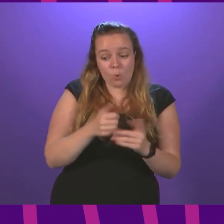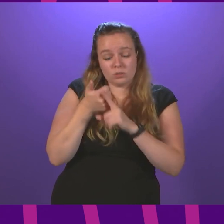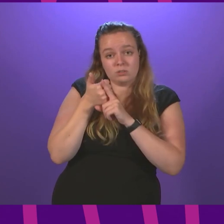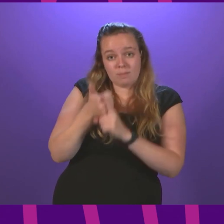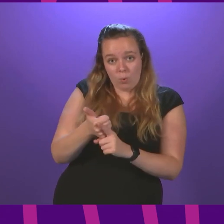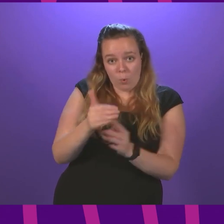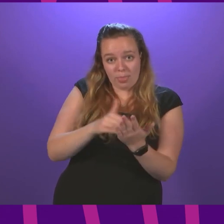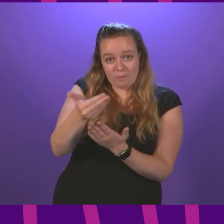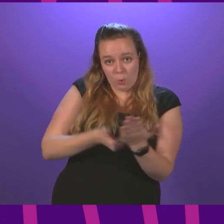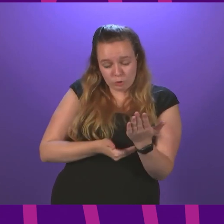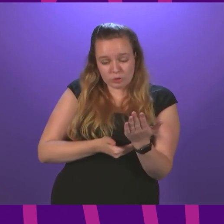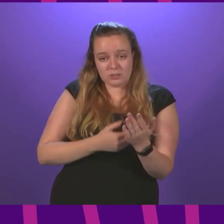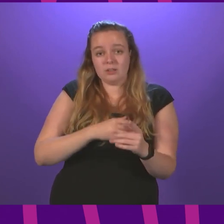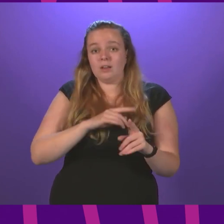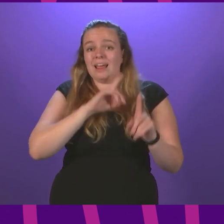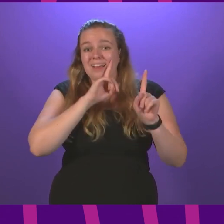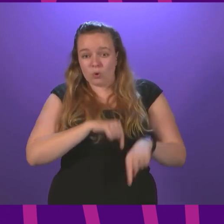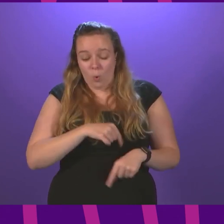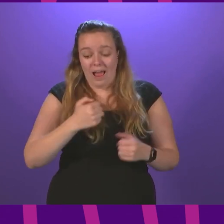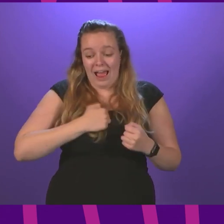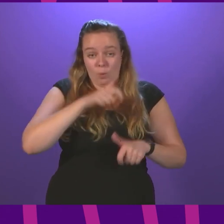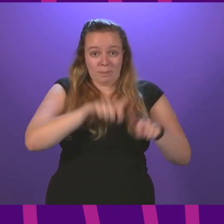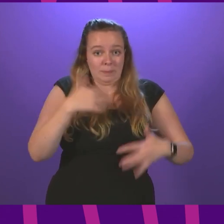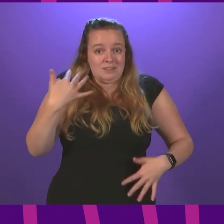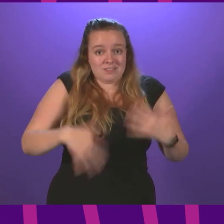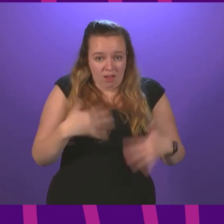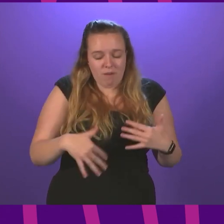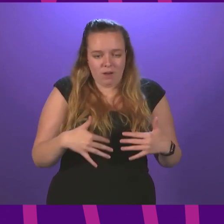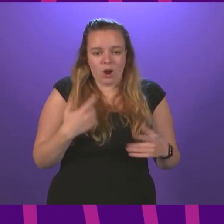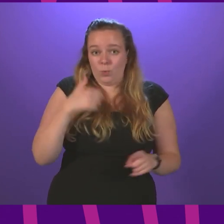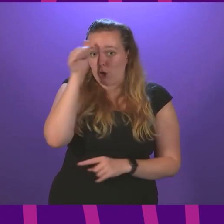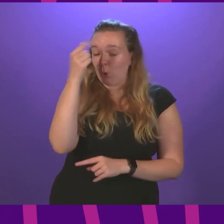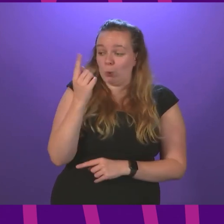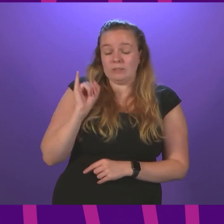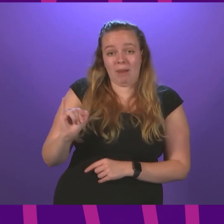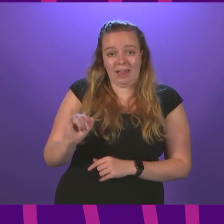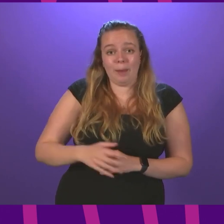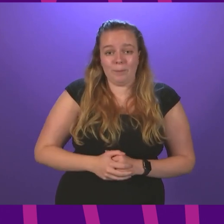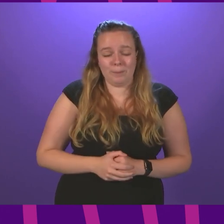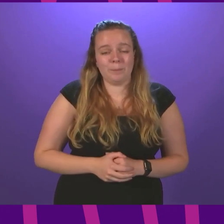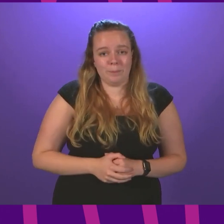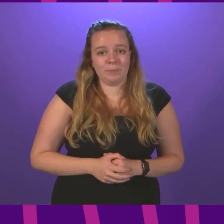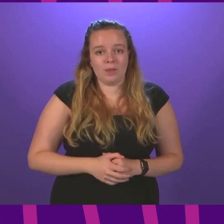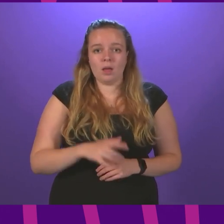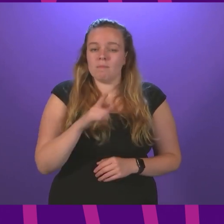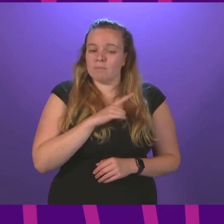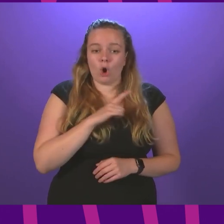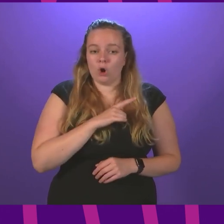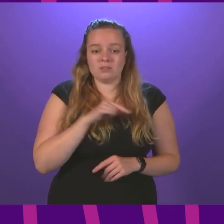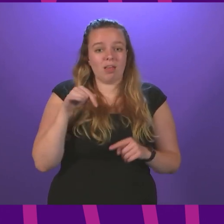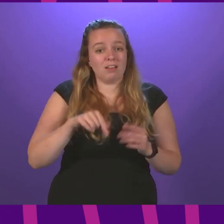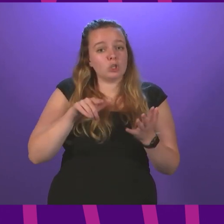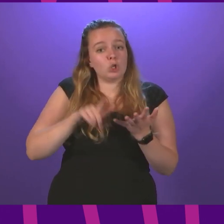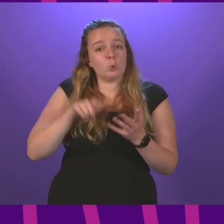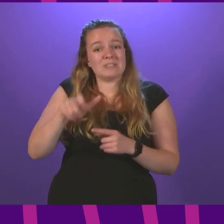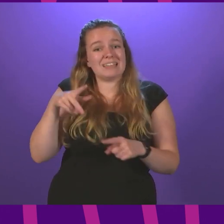today and is ignored, and our people suffer, we will know who to blame. Because in no way can this